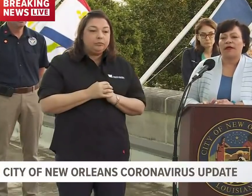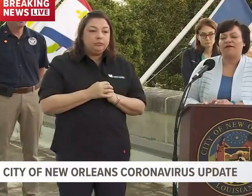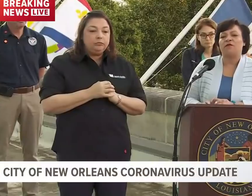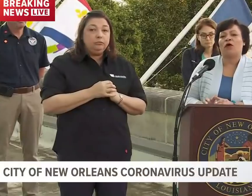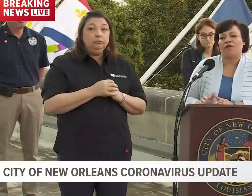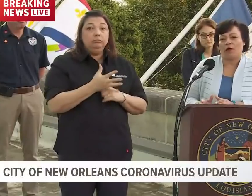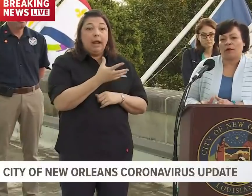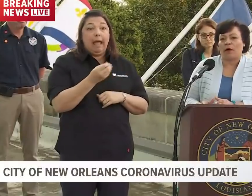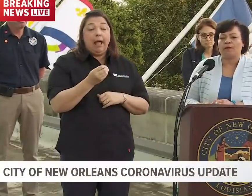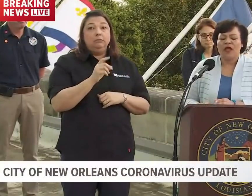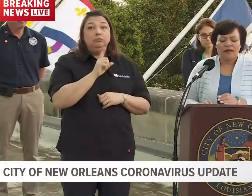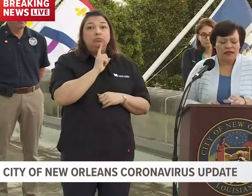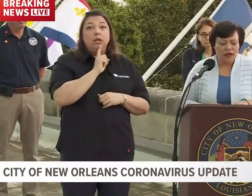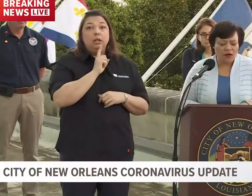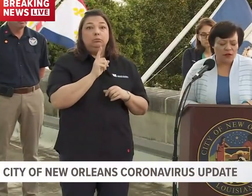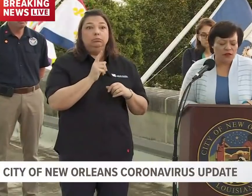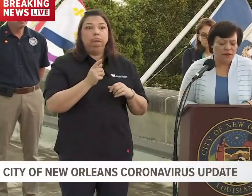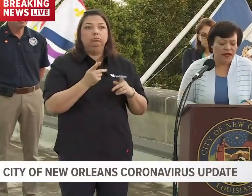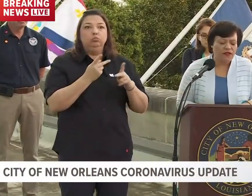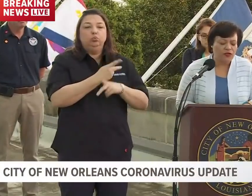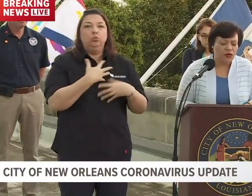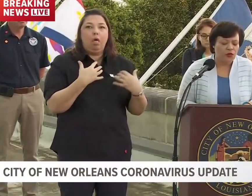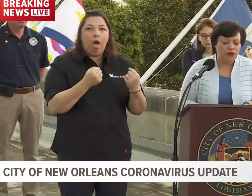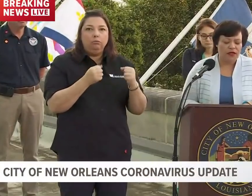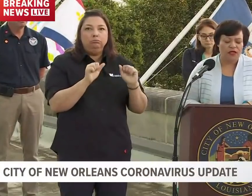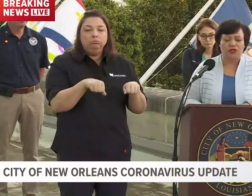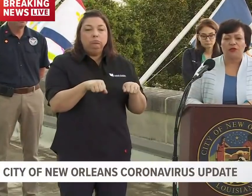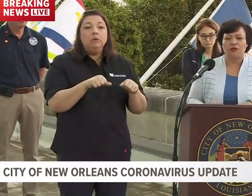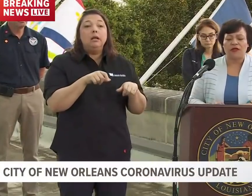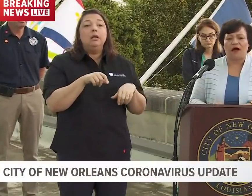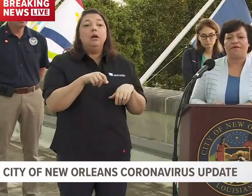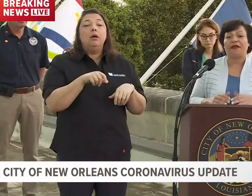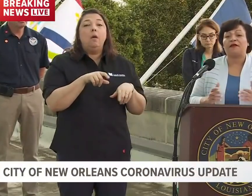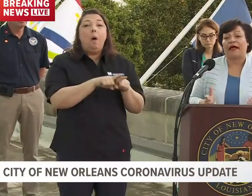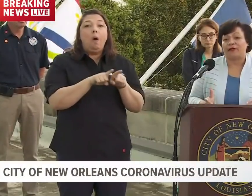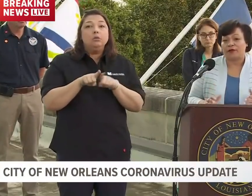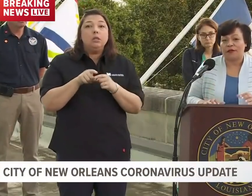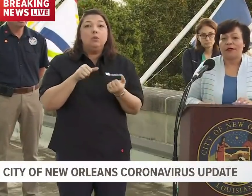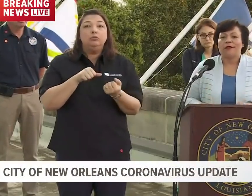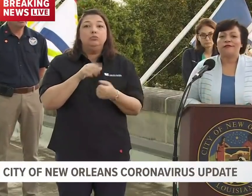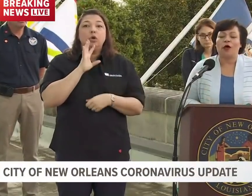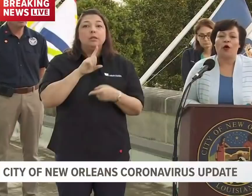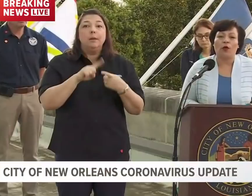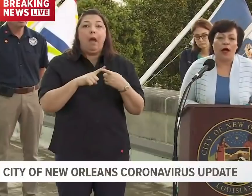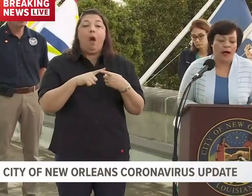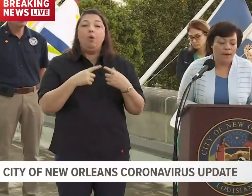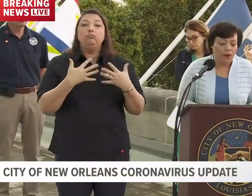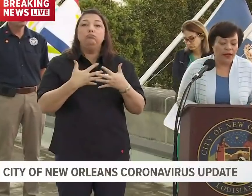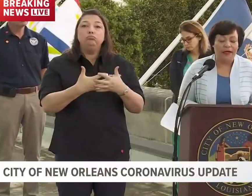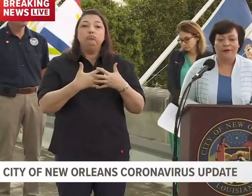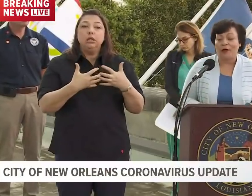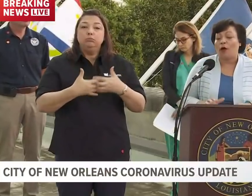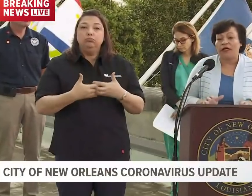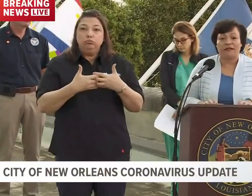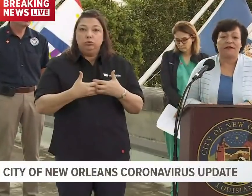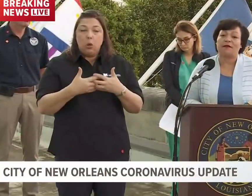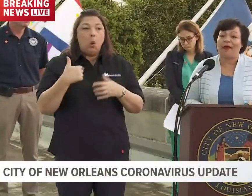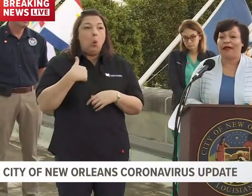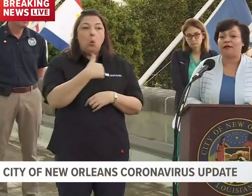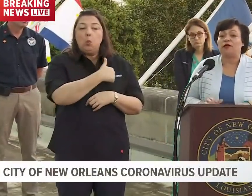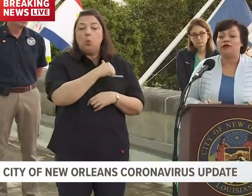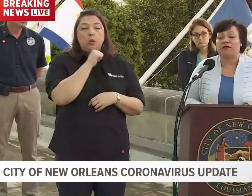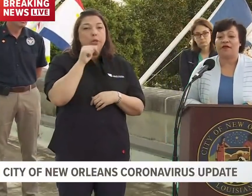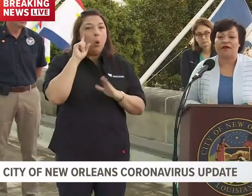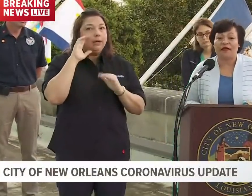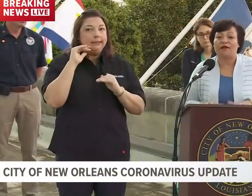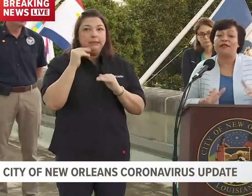who are even more vulnerable. This also speaks to the issues of ventilators. So we don't anticipate